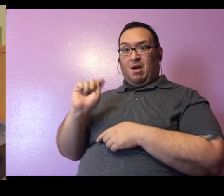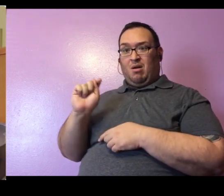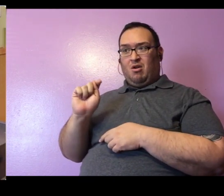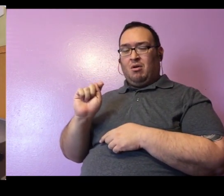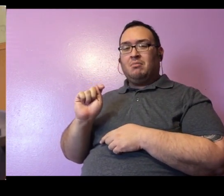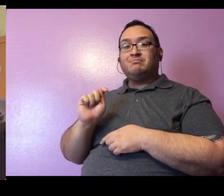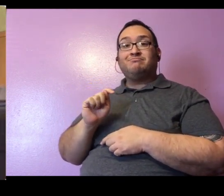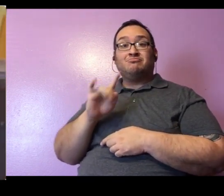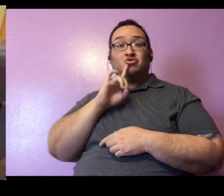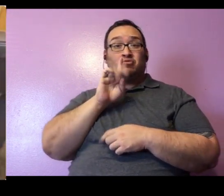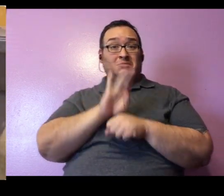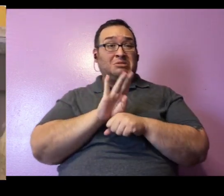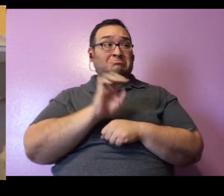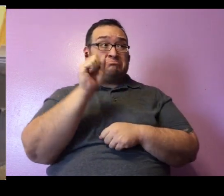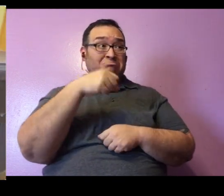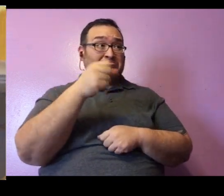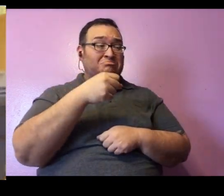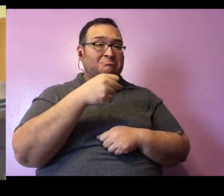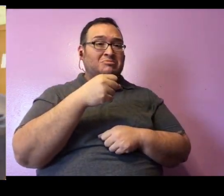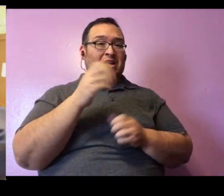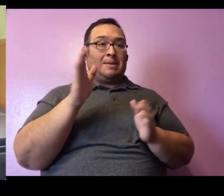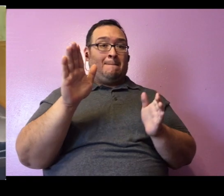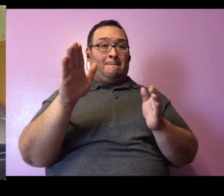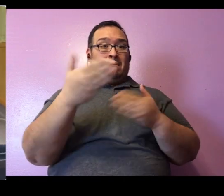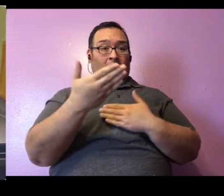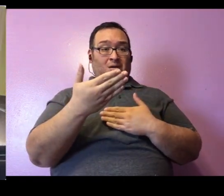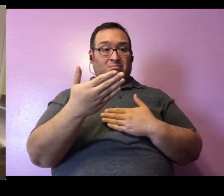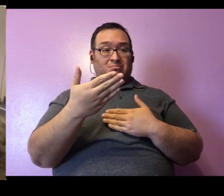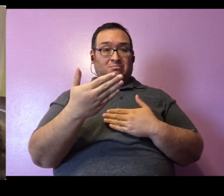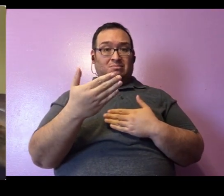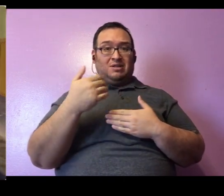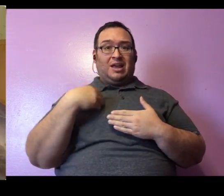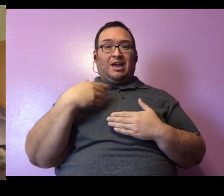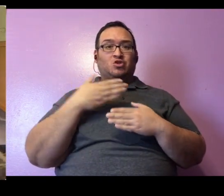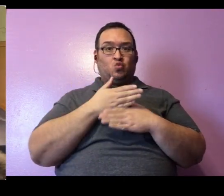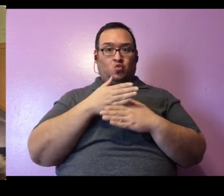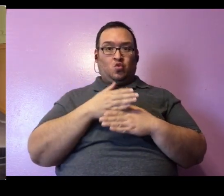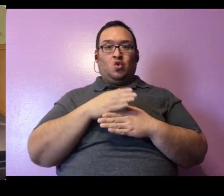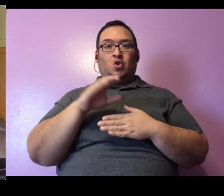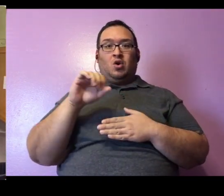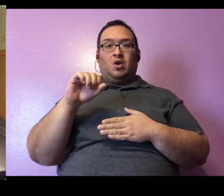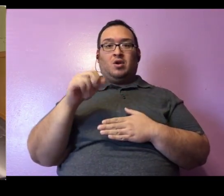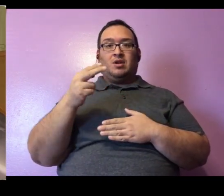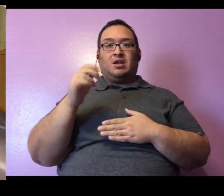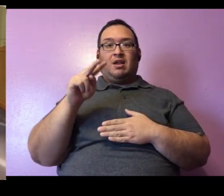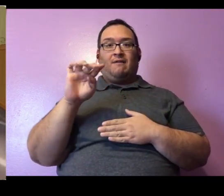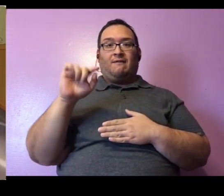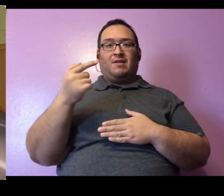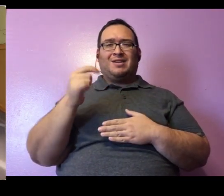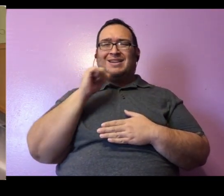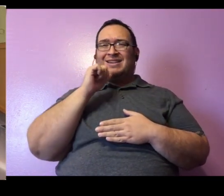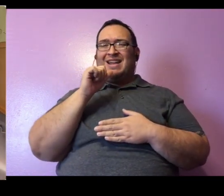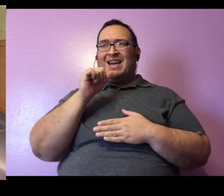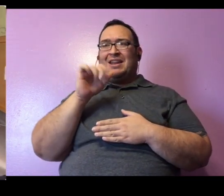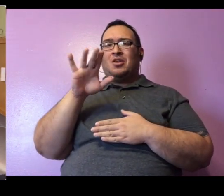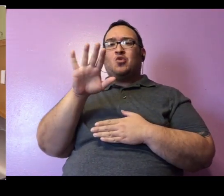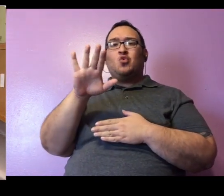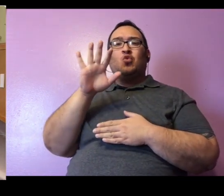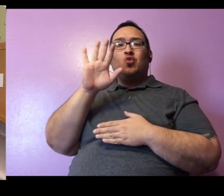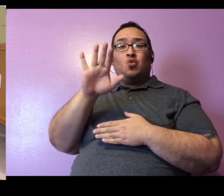Lucille is litter box trained, so she goes in a box that has wood shavings in it, so not normal cat litter you might have at